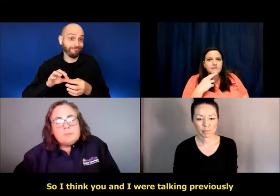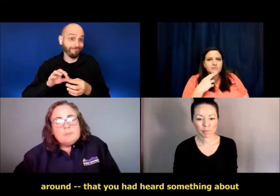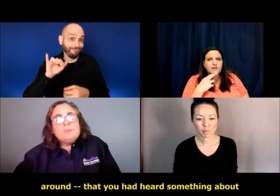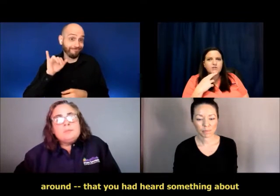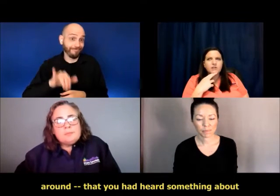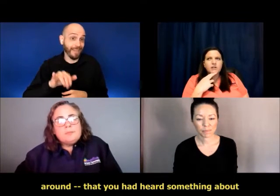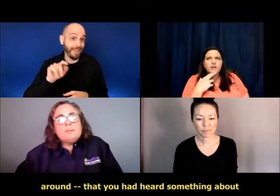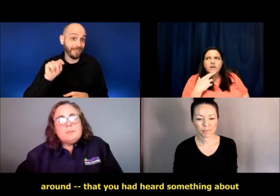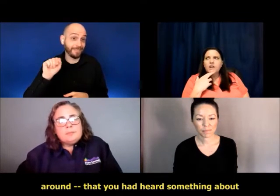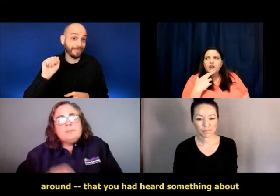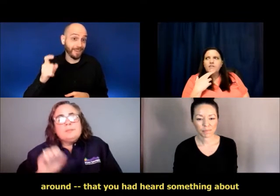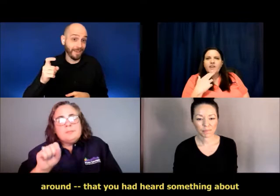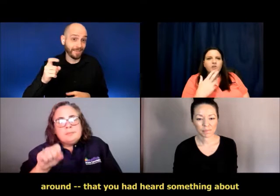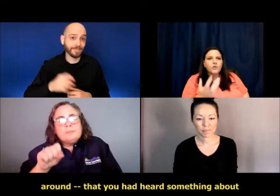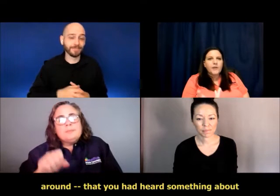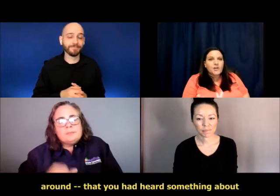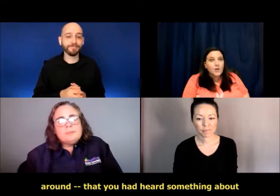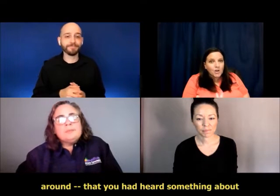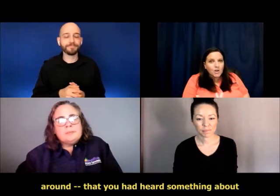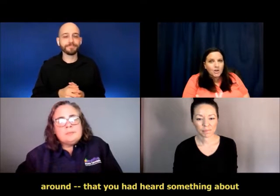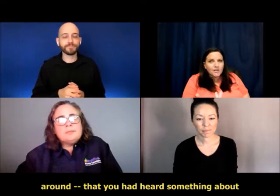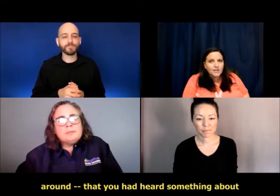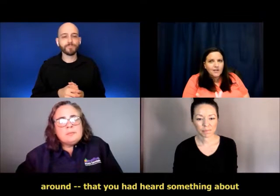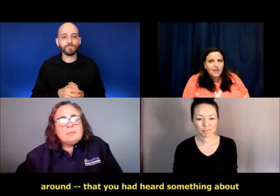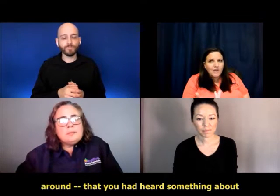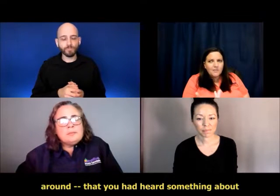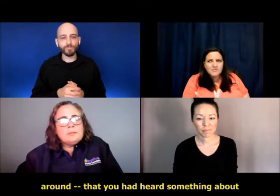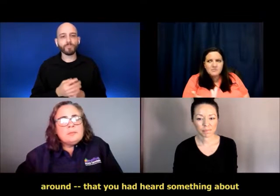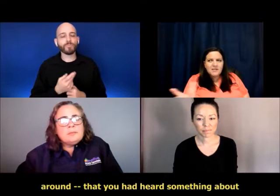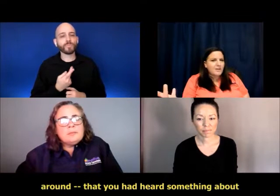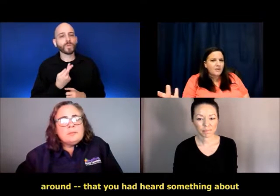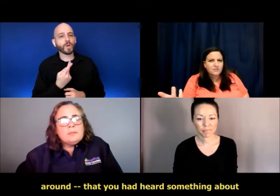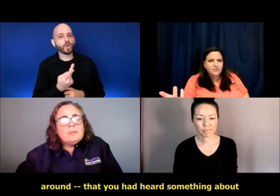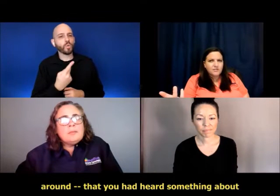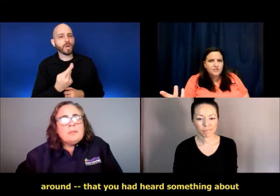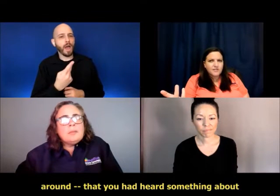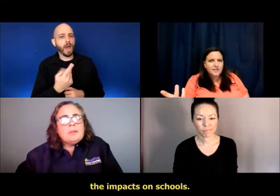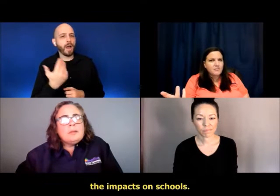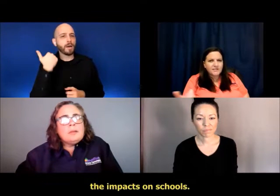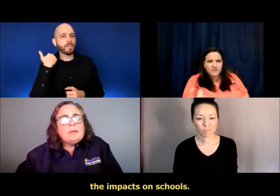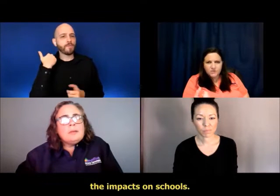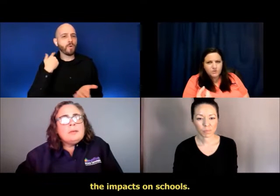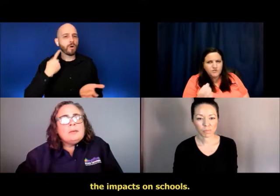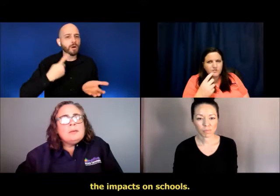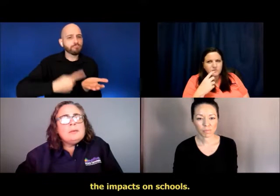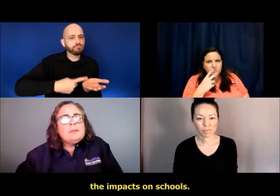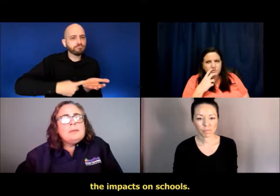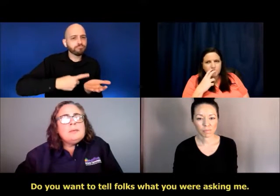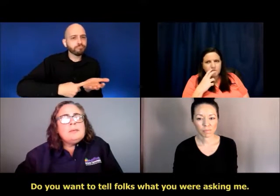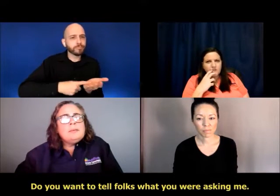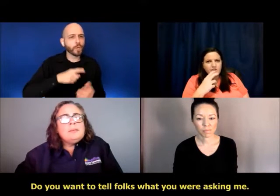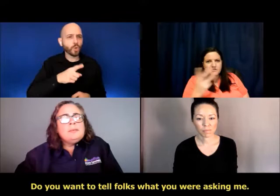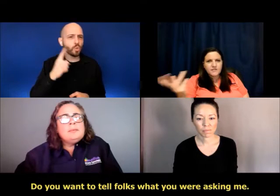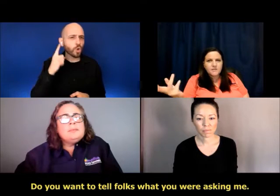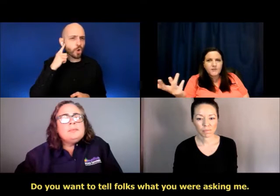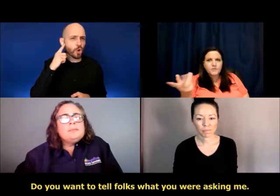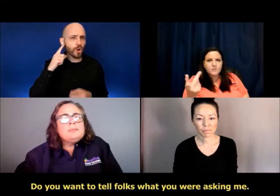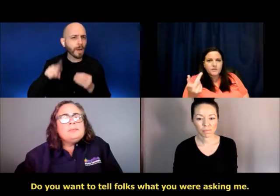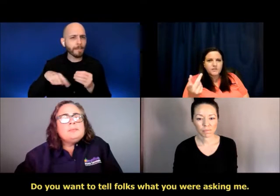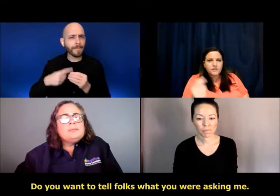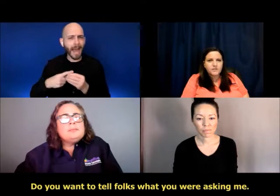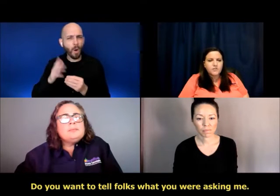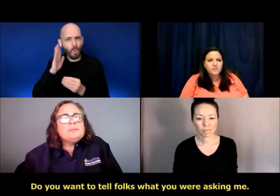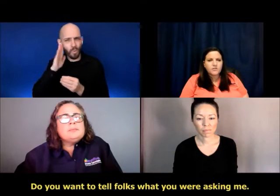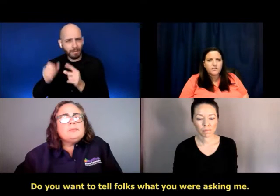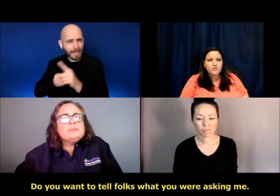previously around that you had heard, um, something about the impacts on schools. Do you, do you want to tell